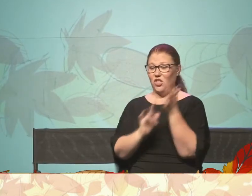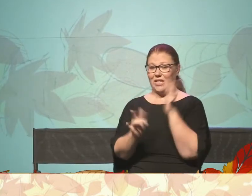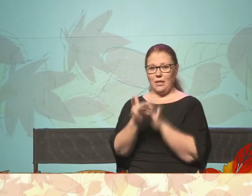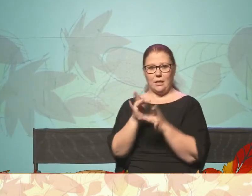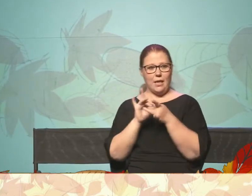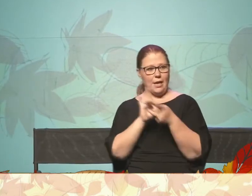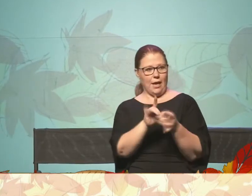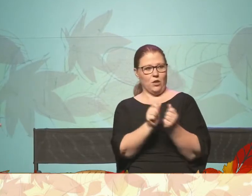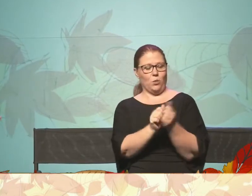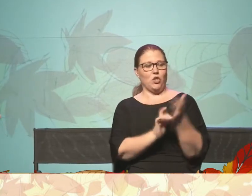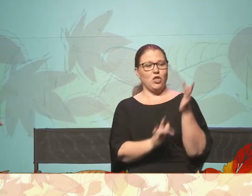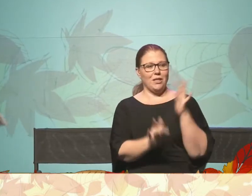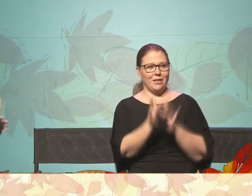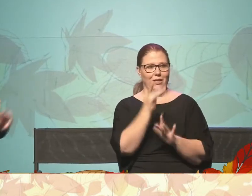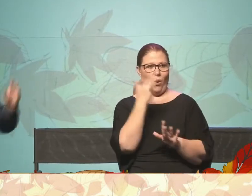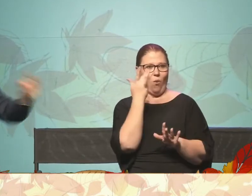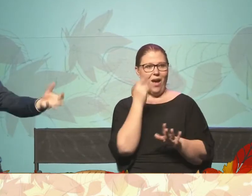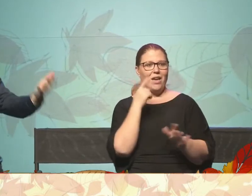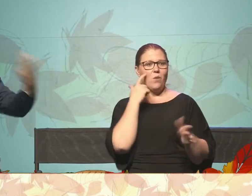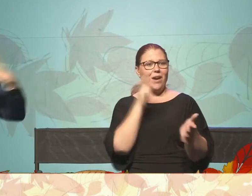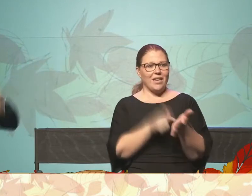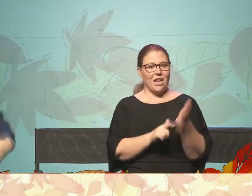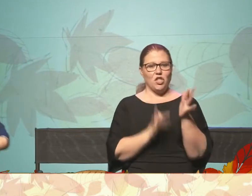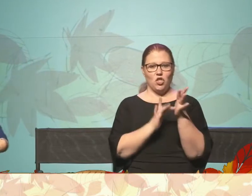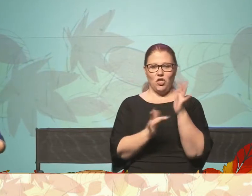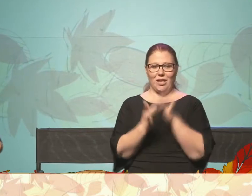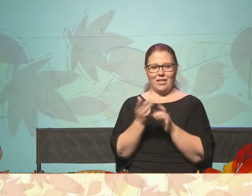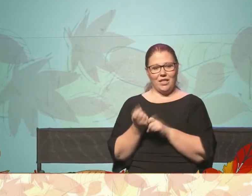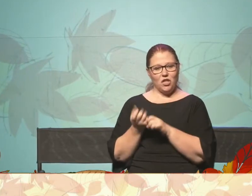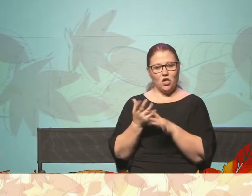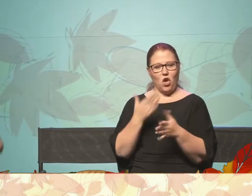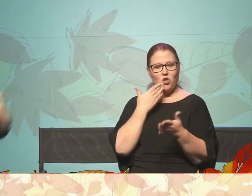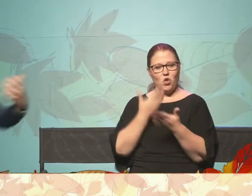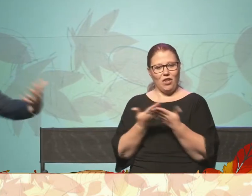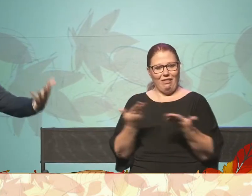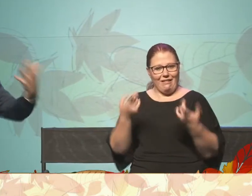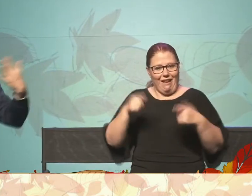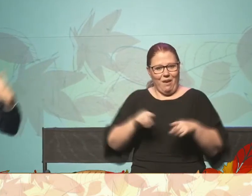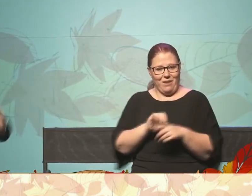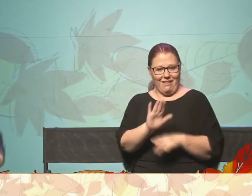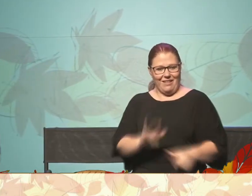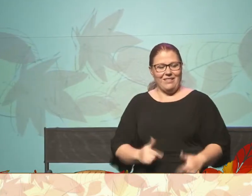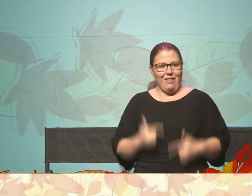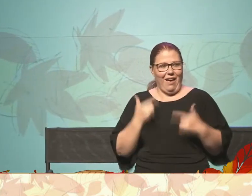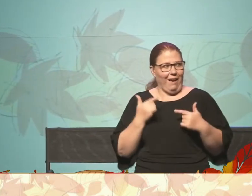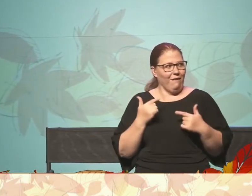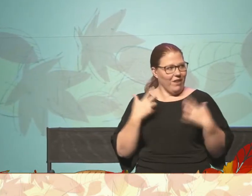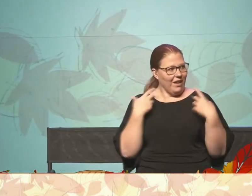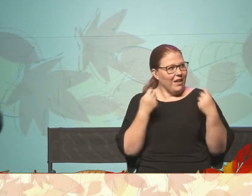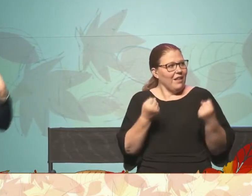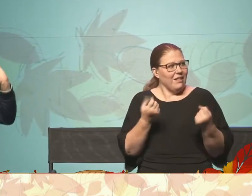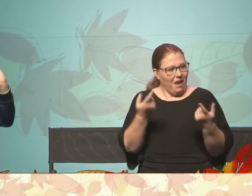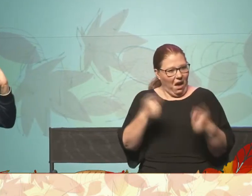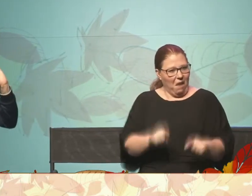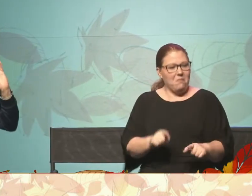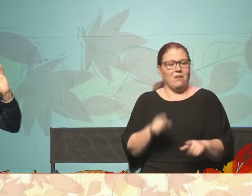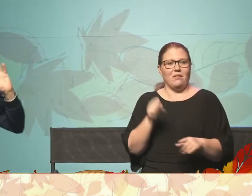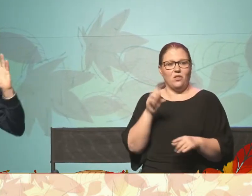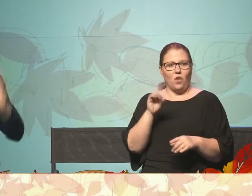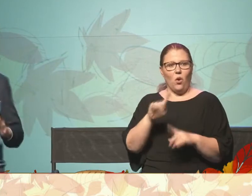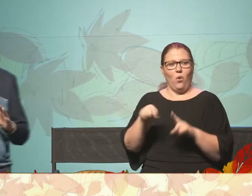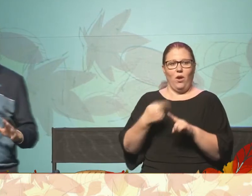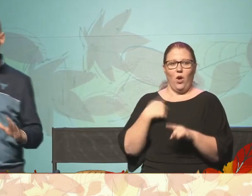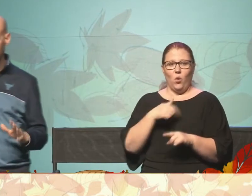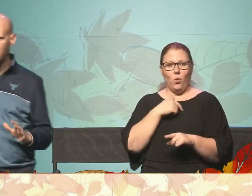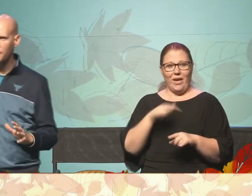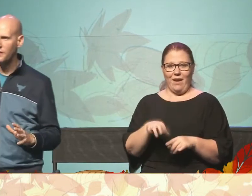to Jesus because he's recognized that Jesus has brought goodness into his life. Jesus has brought a healing into his life. And so when we can have